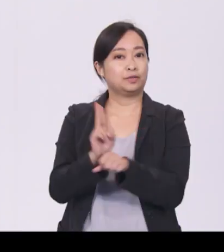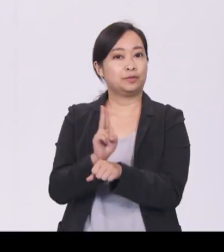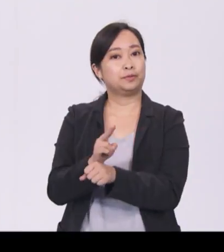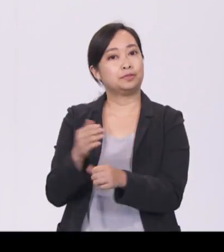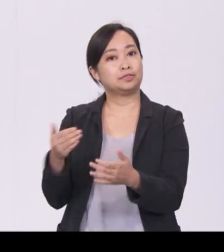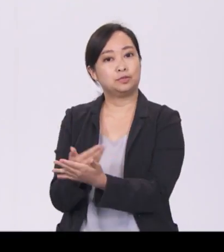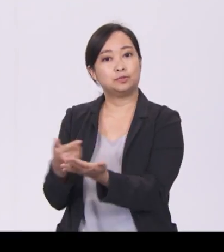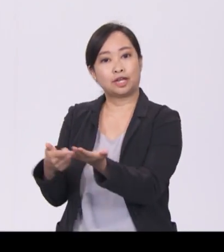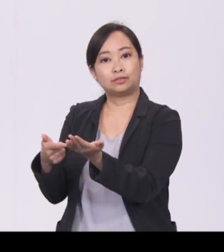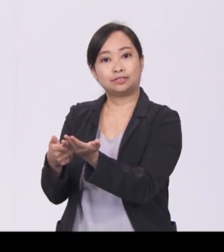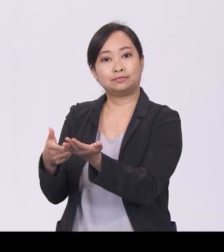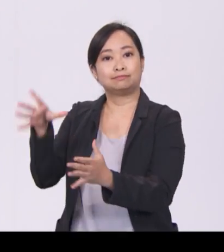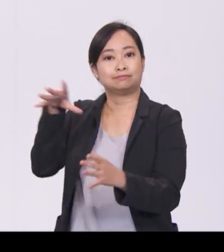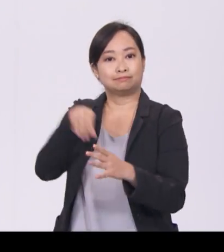as a competitive advantage.